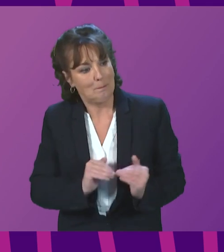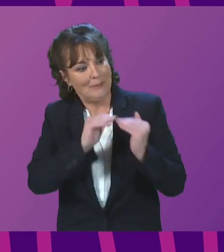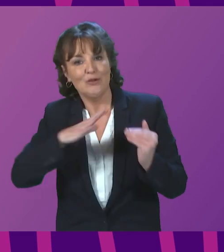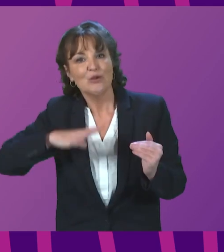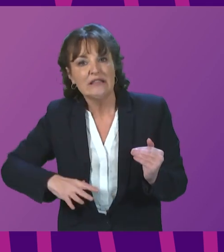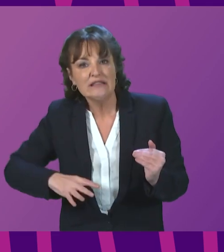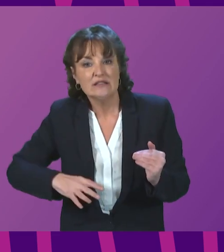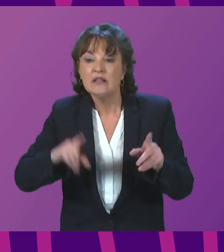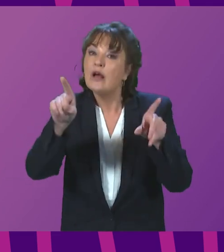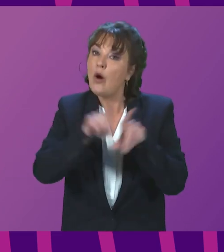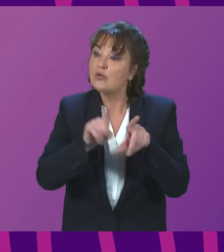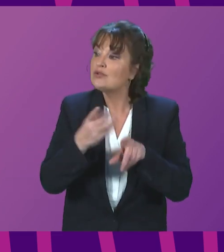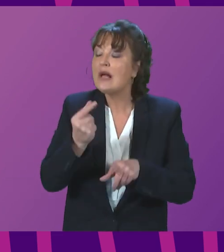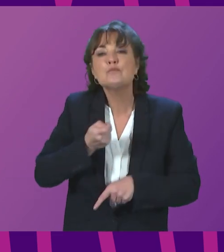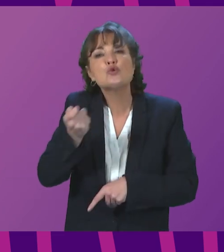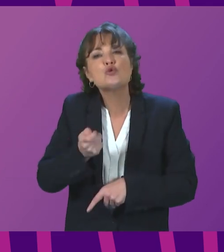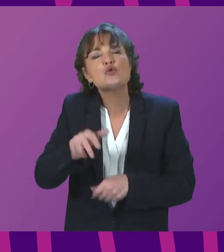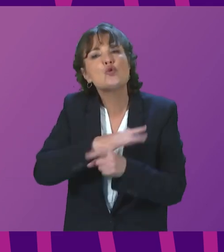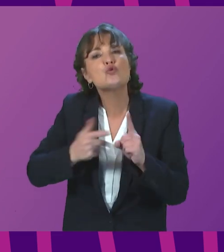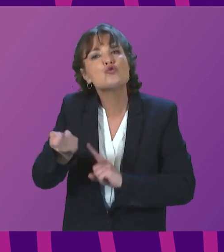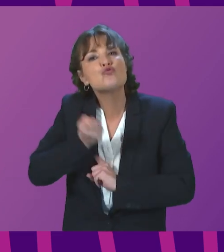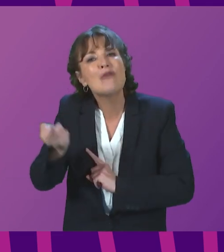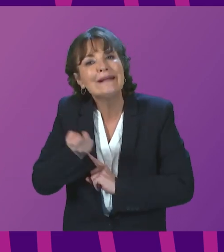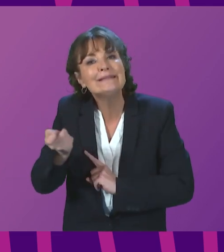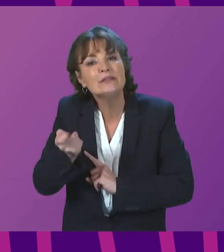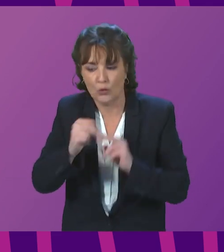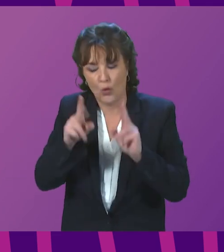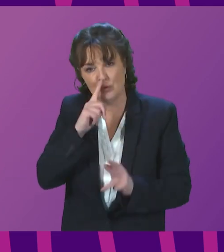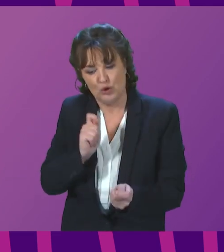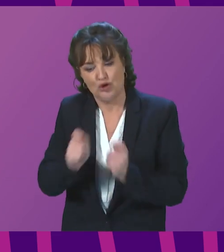to retrofit homes in the social rented sector to make them more accessible.